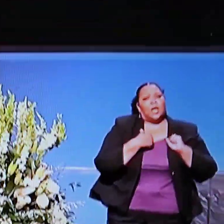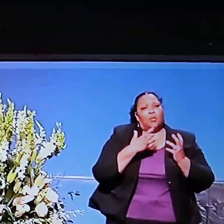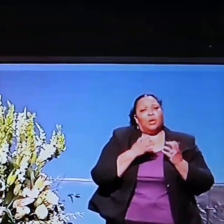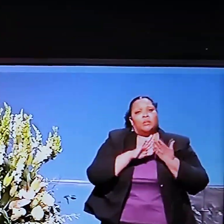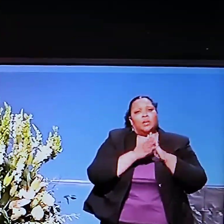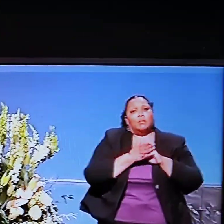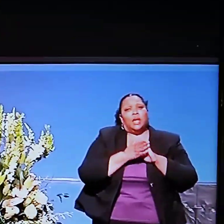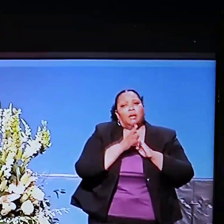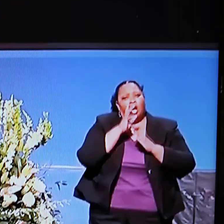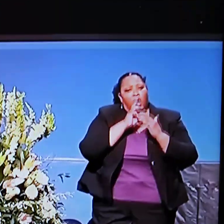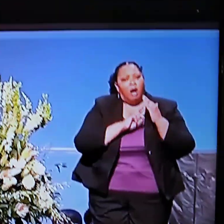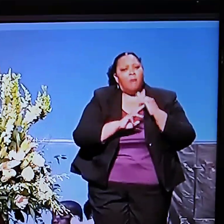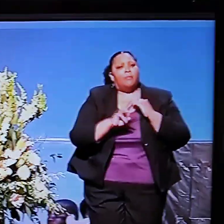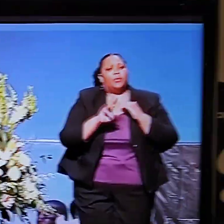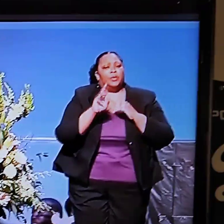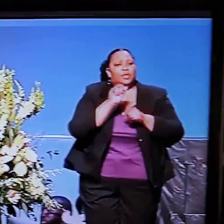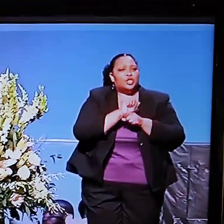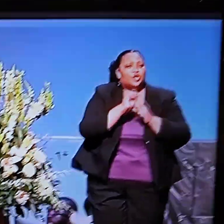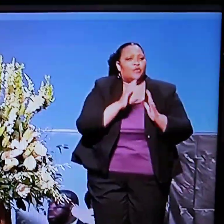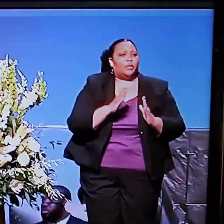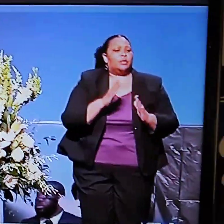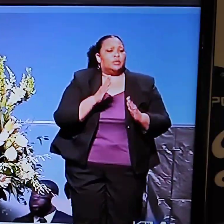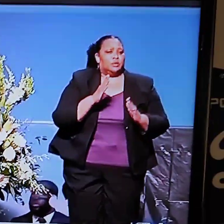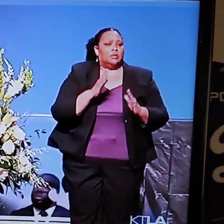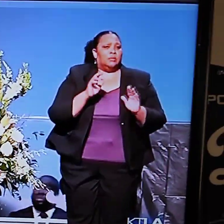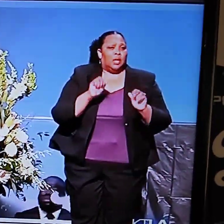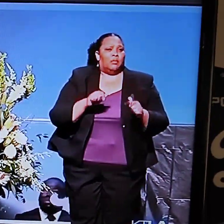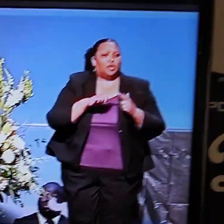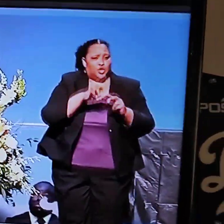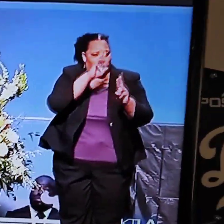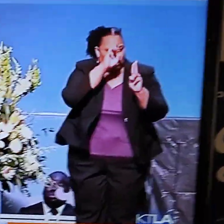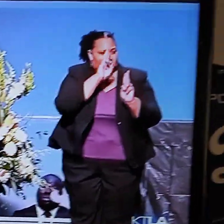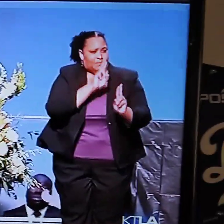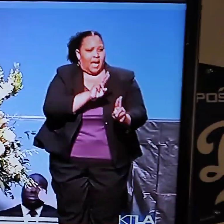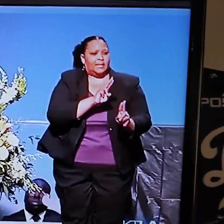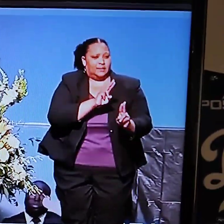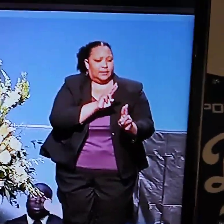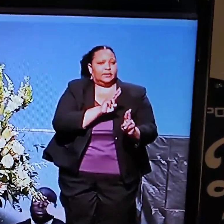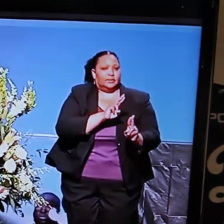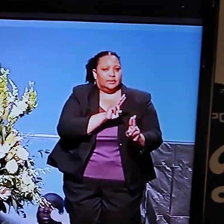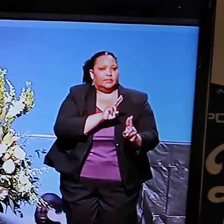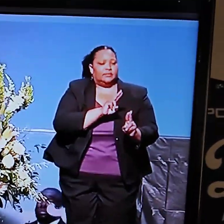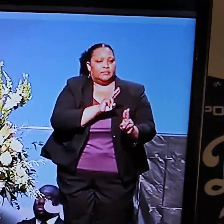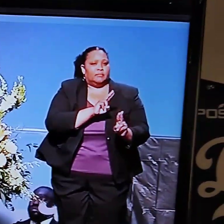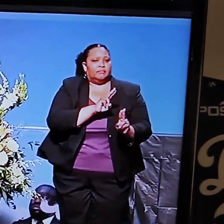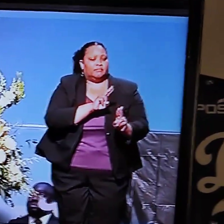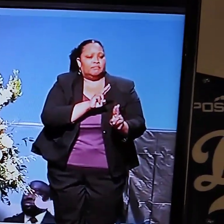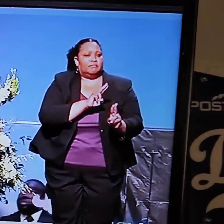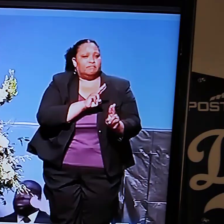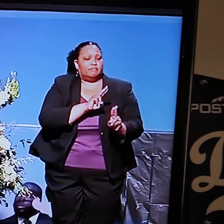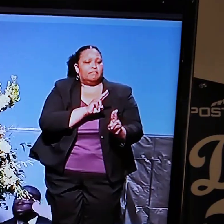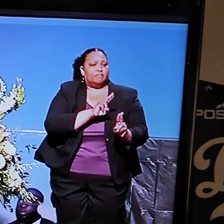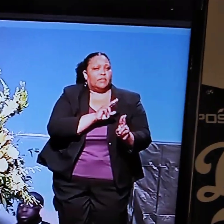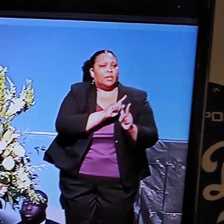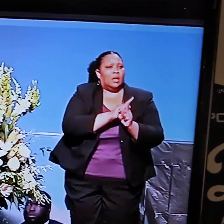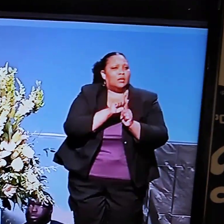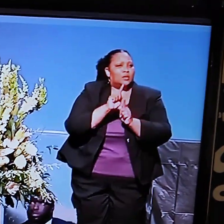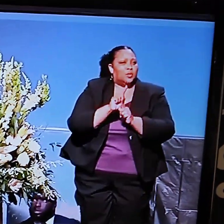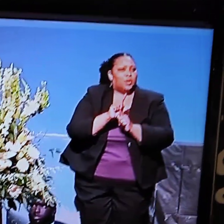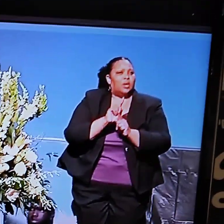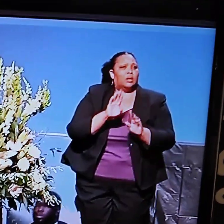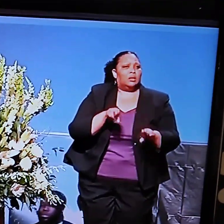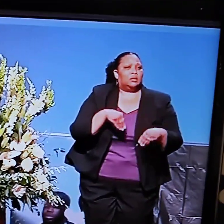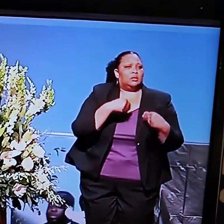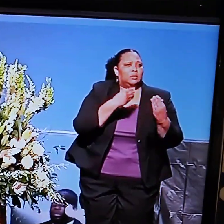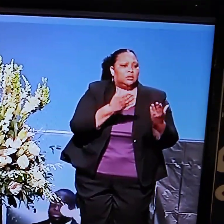to be able to respect and to give